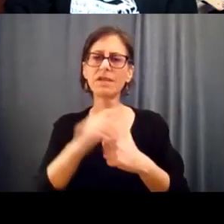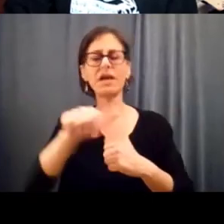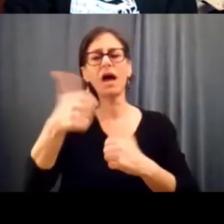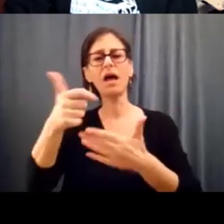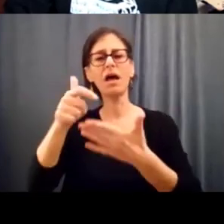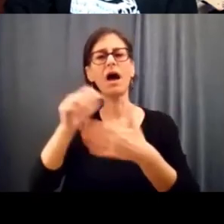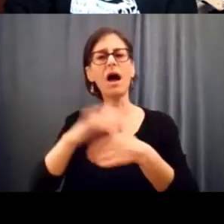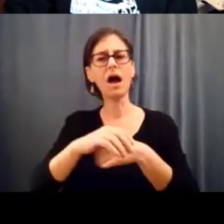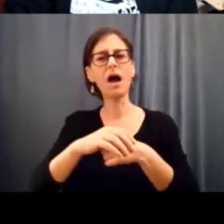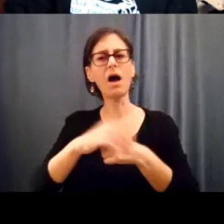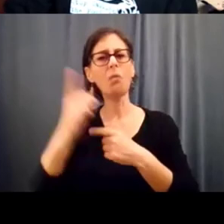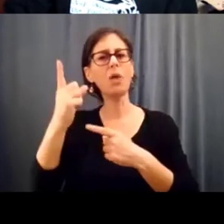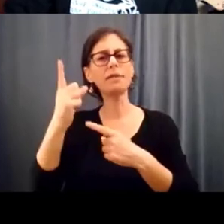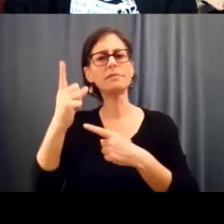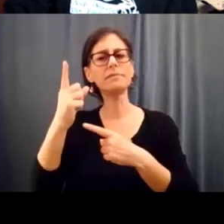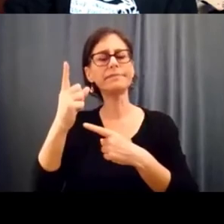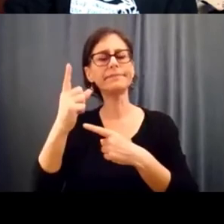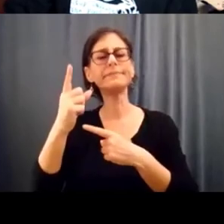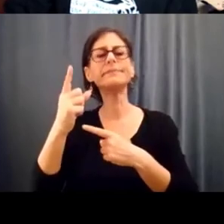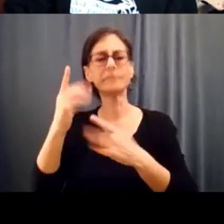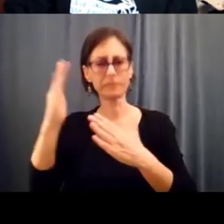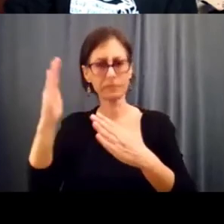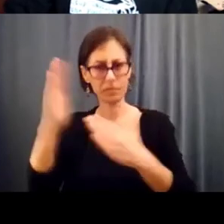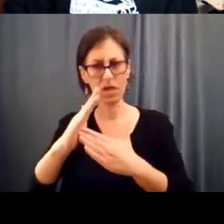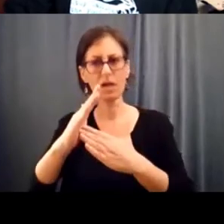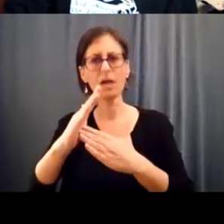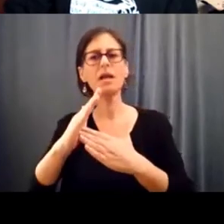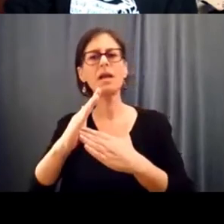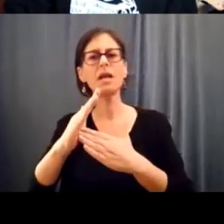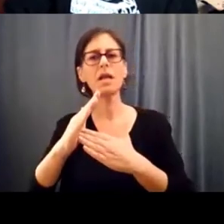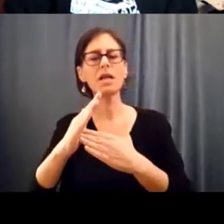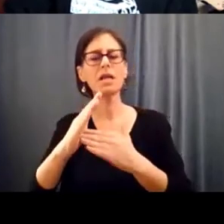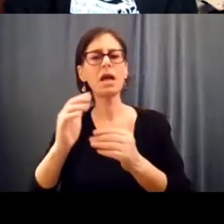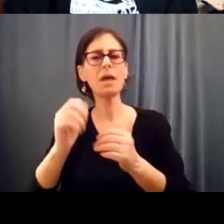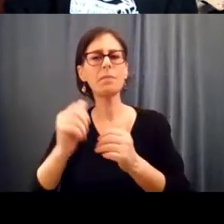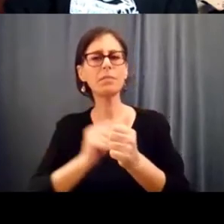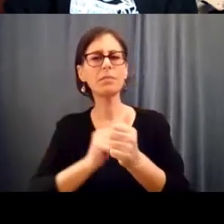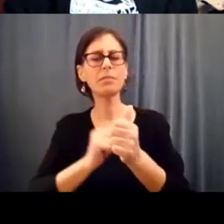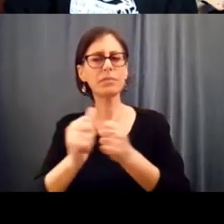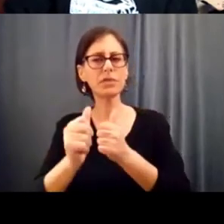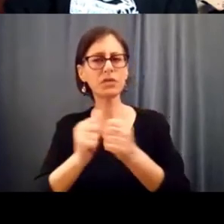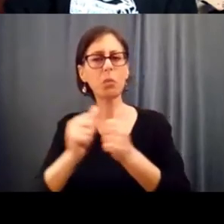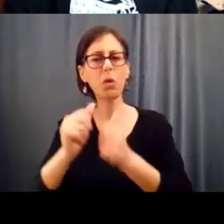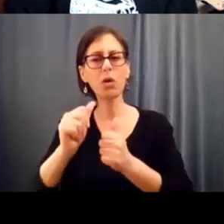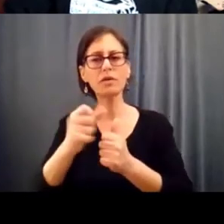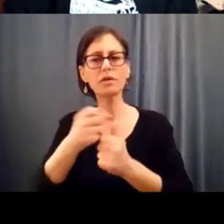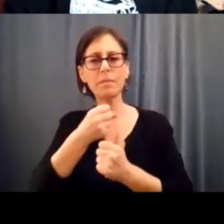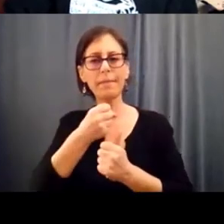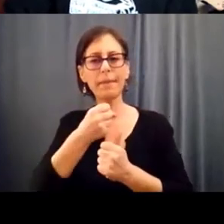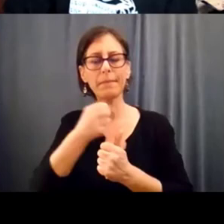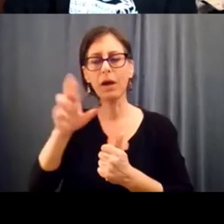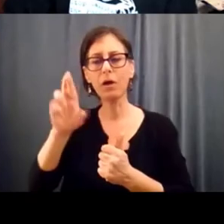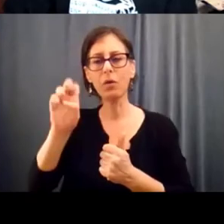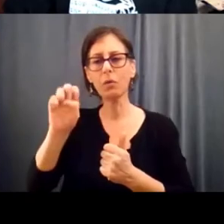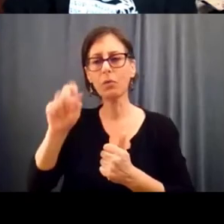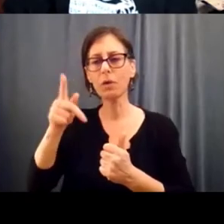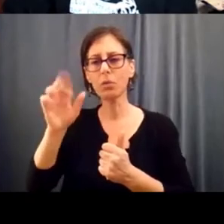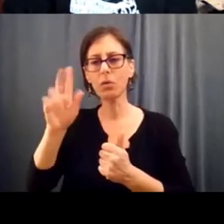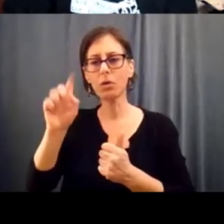the top um sports um reporters in in the world like